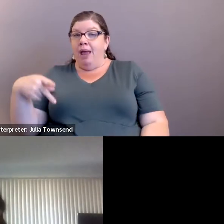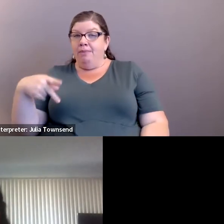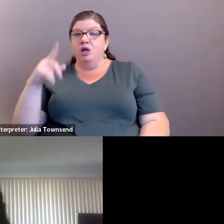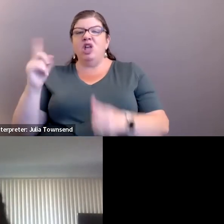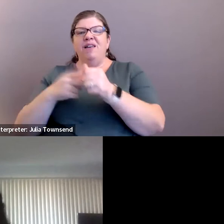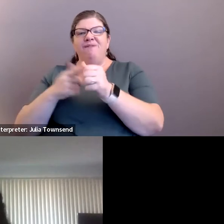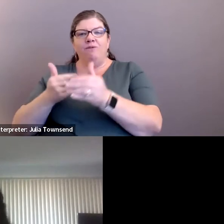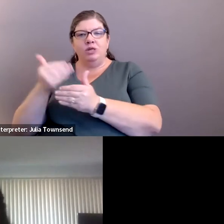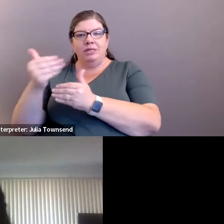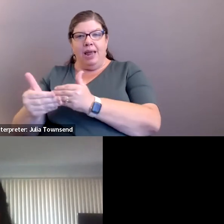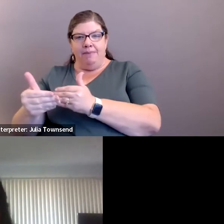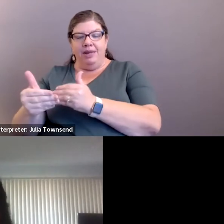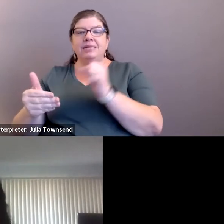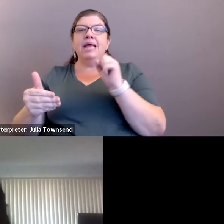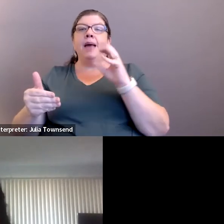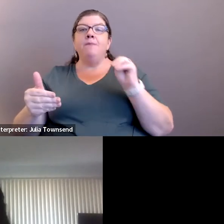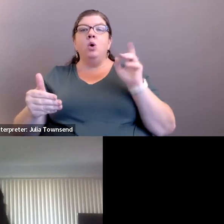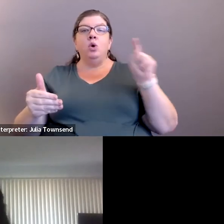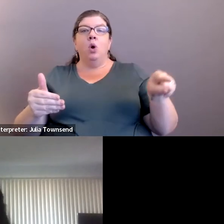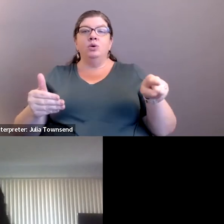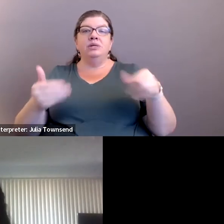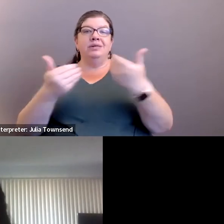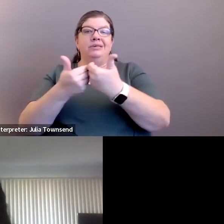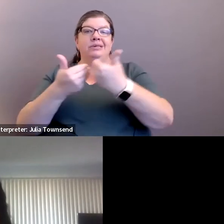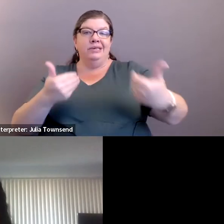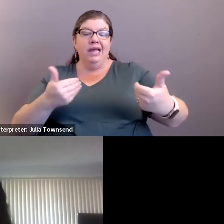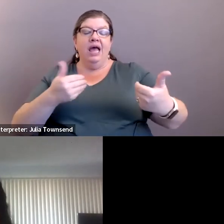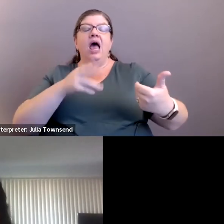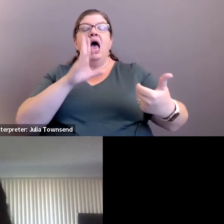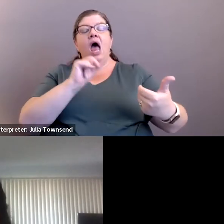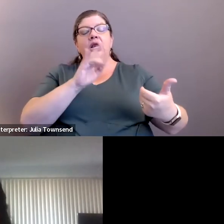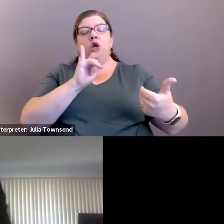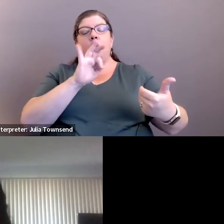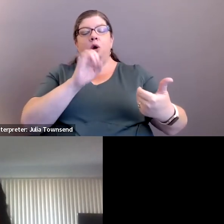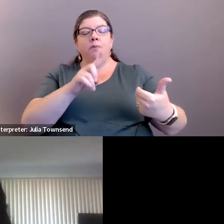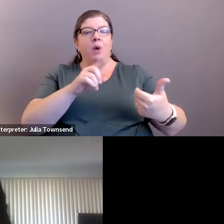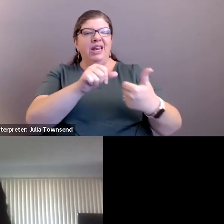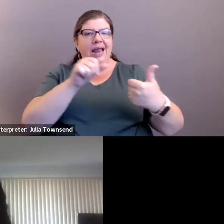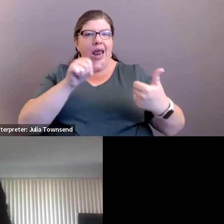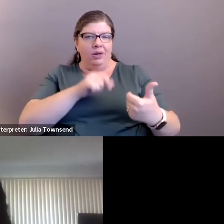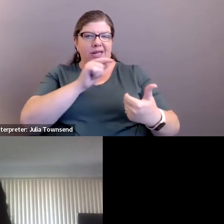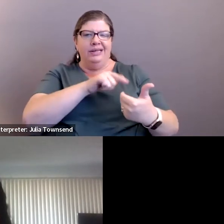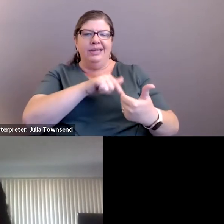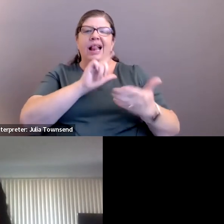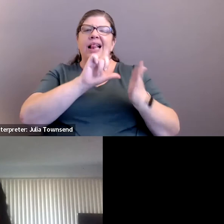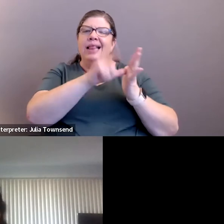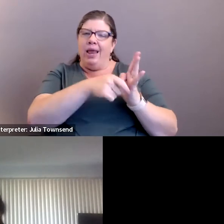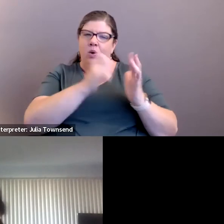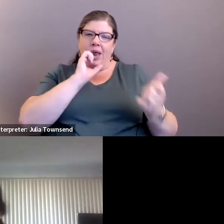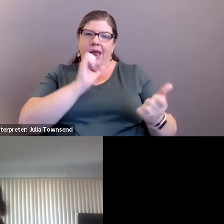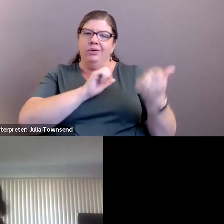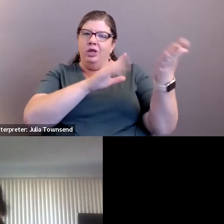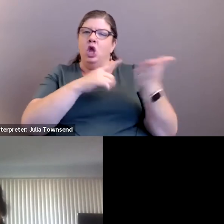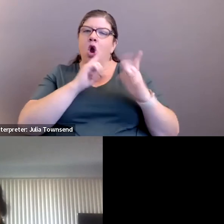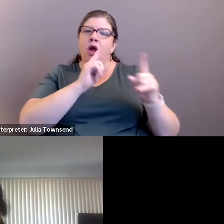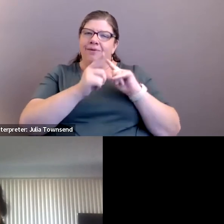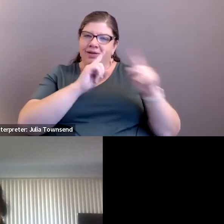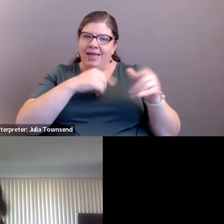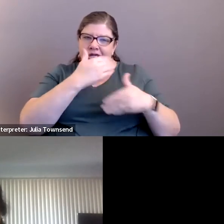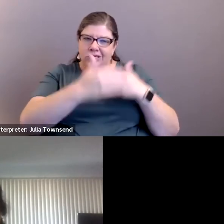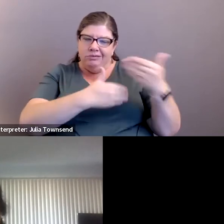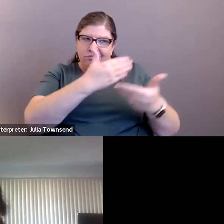first step. San Marcos is located in unincorporated area. So we're going to have to bring that back. There's conversations ongoing about